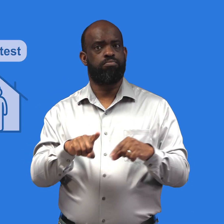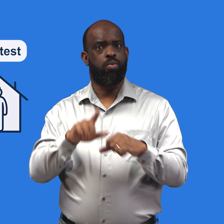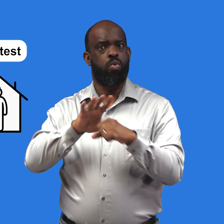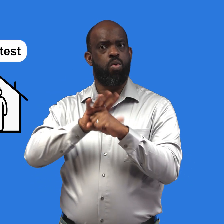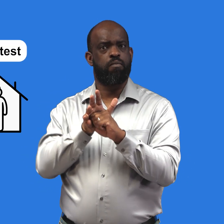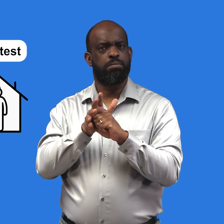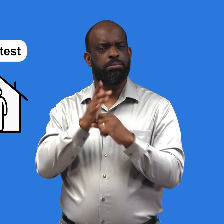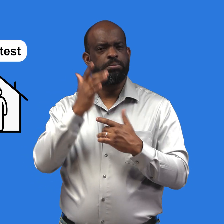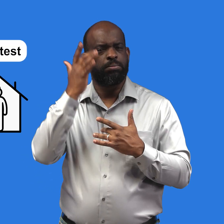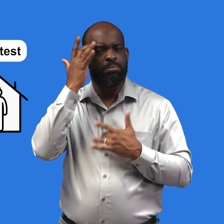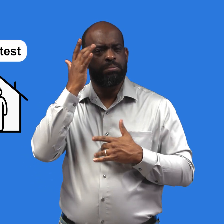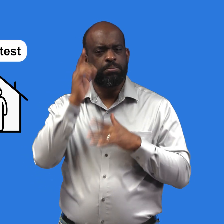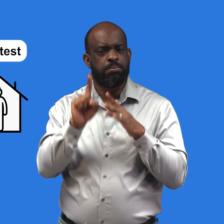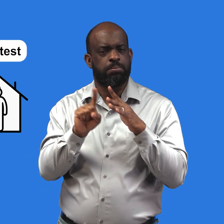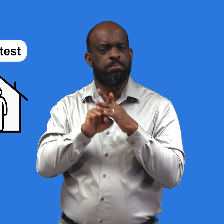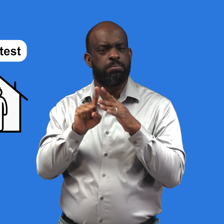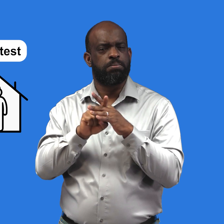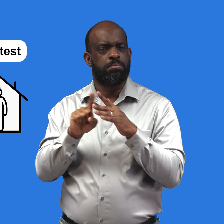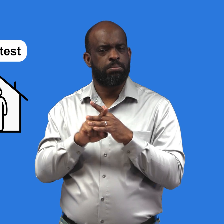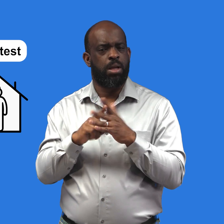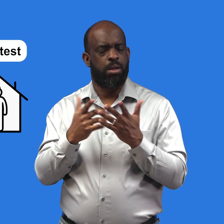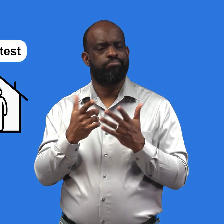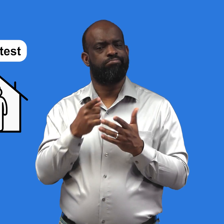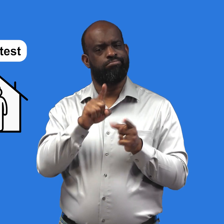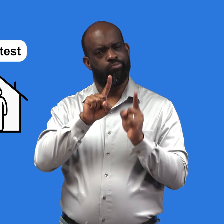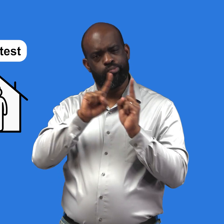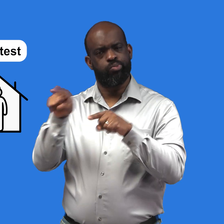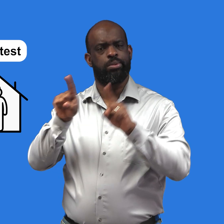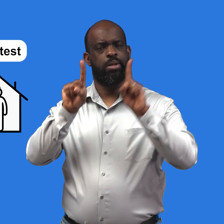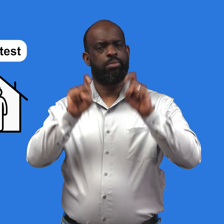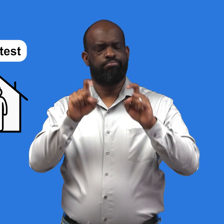If you have COVID-19 symptoms, get tested immediately.